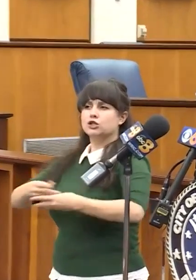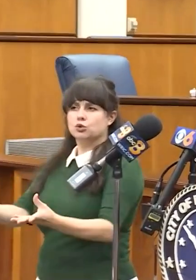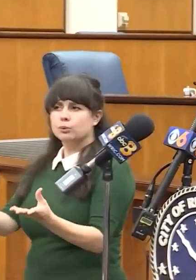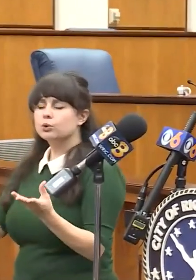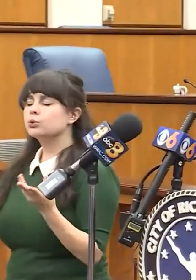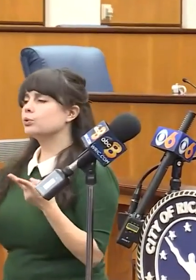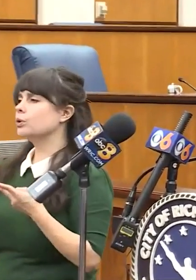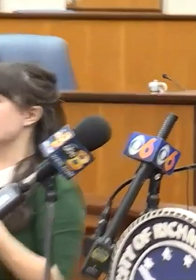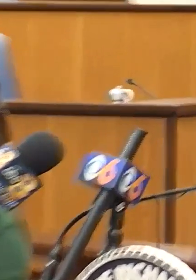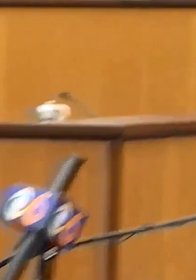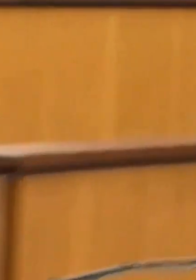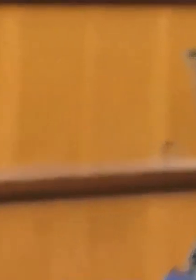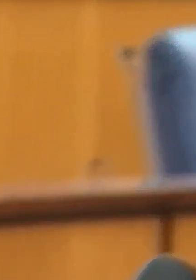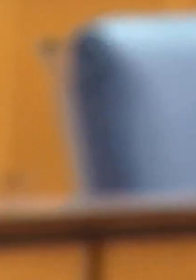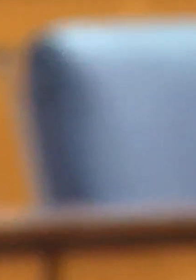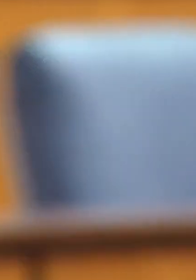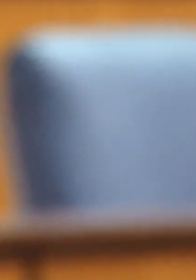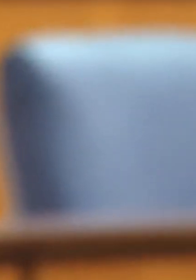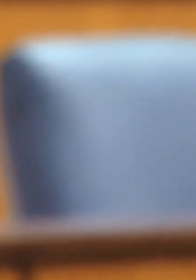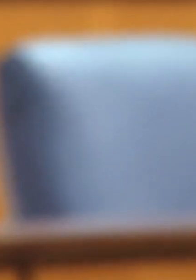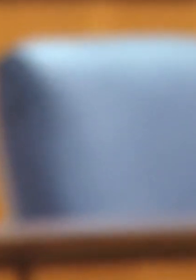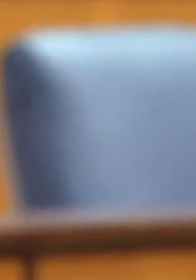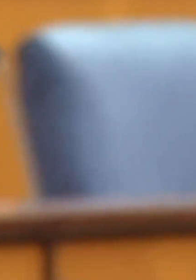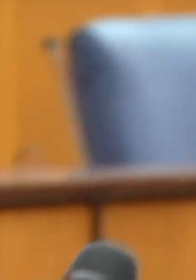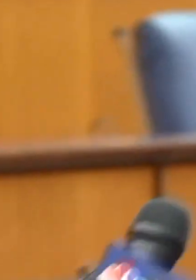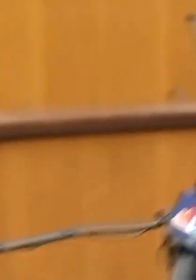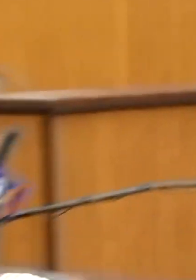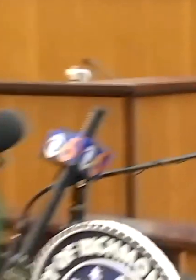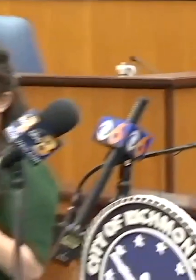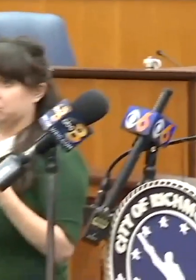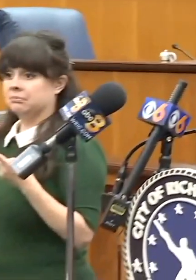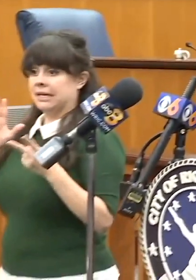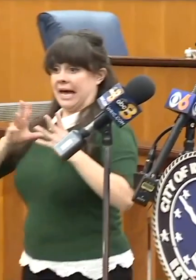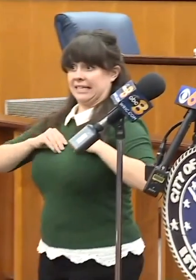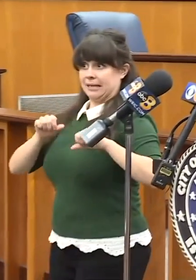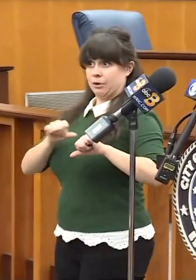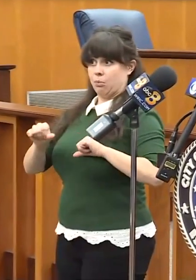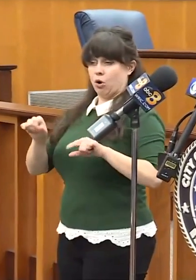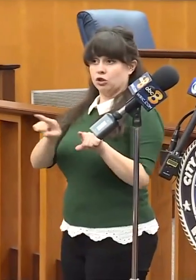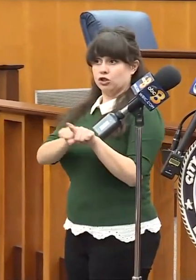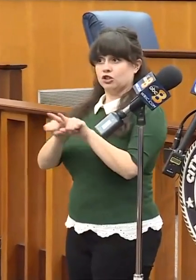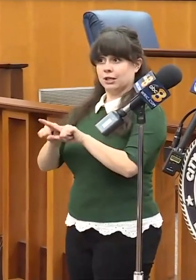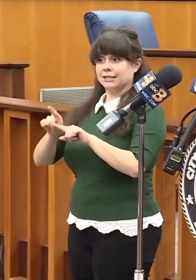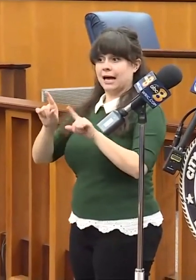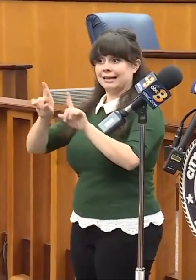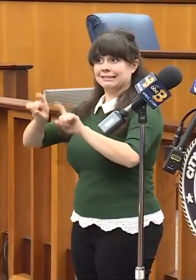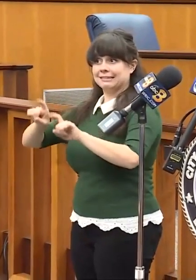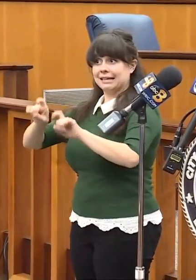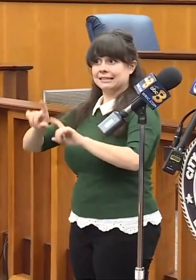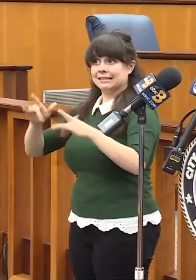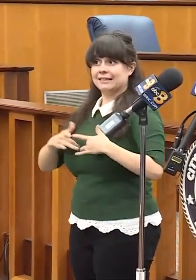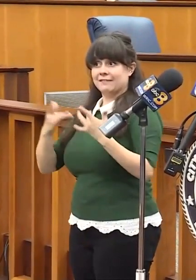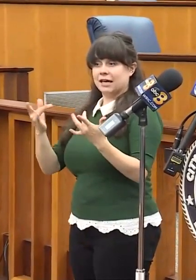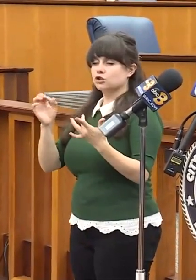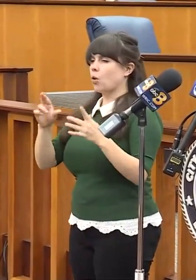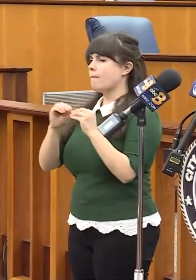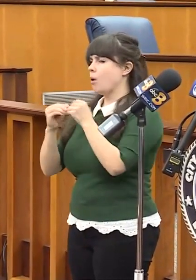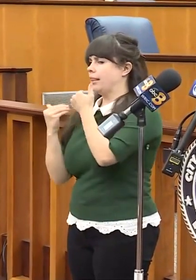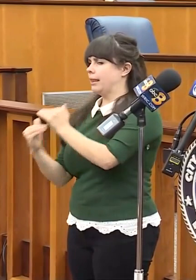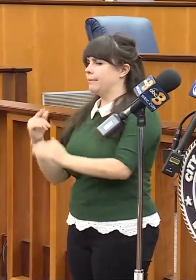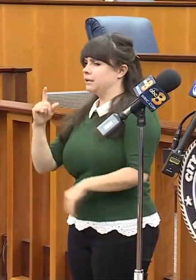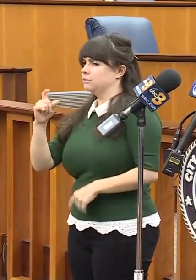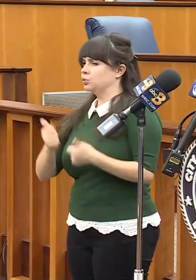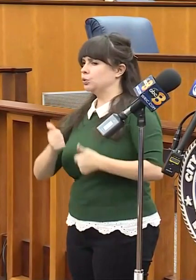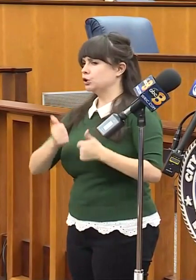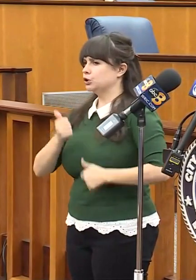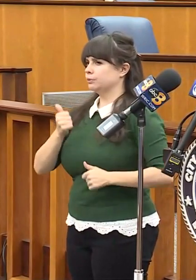the state and whether it will be as widely accessible as these testing events or if they'll be more limited. The